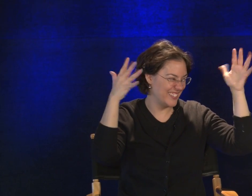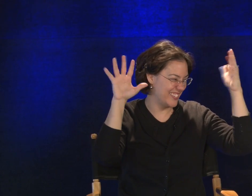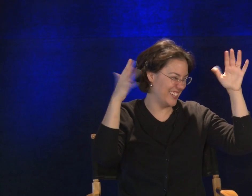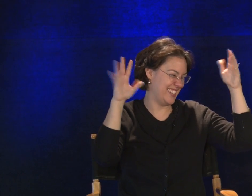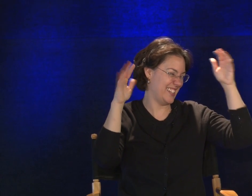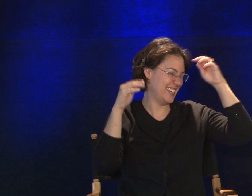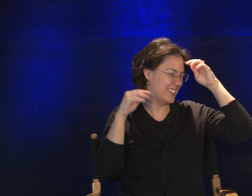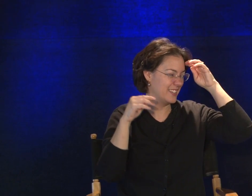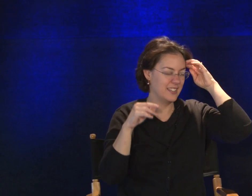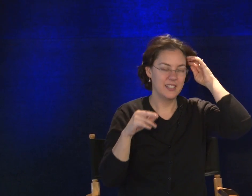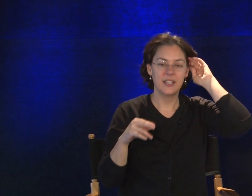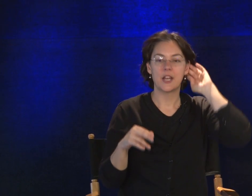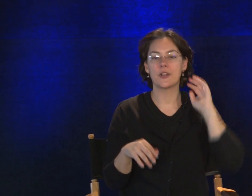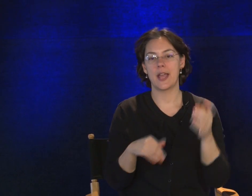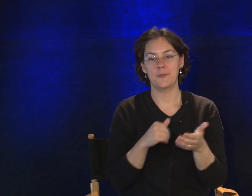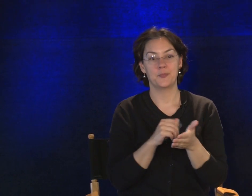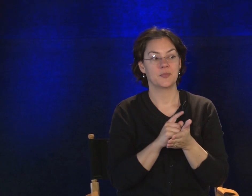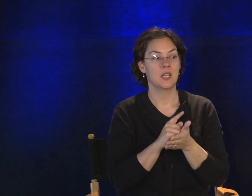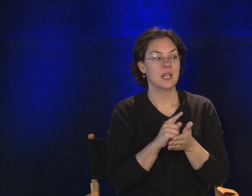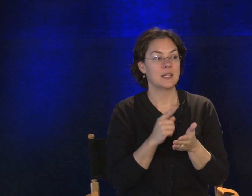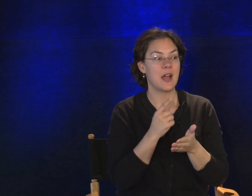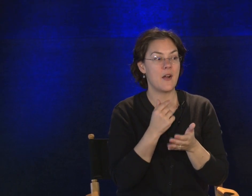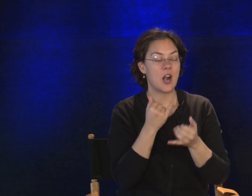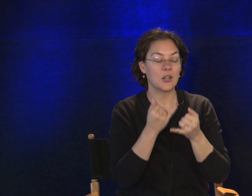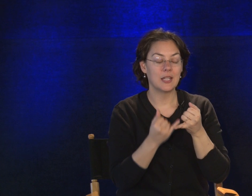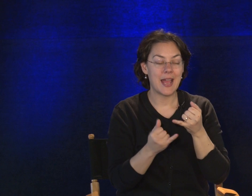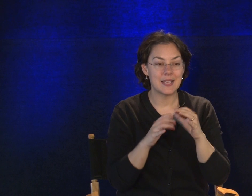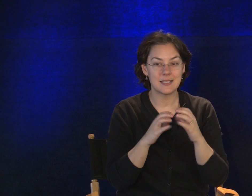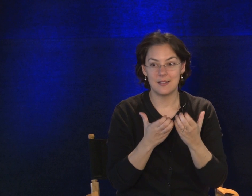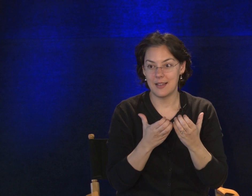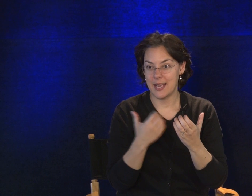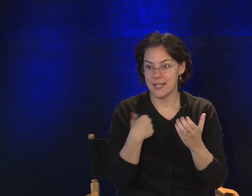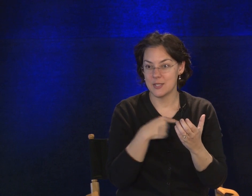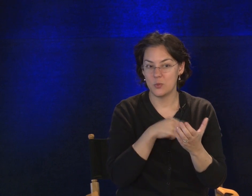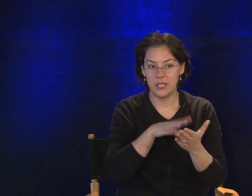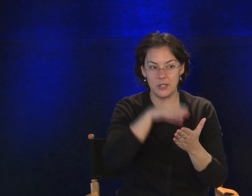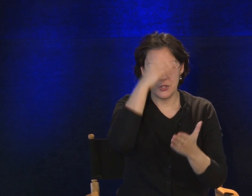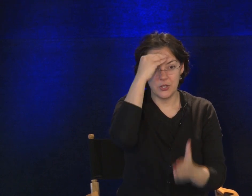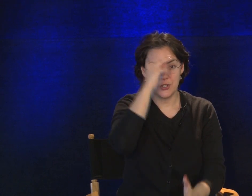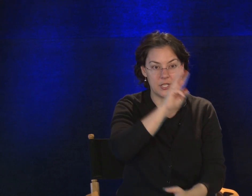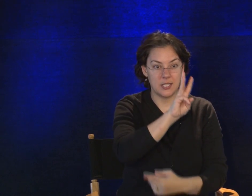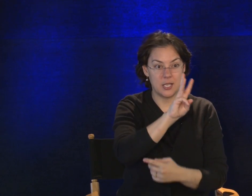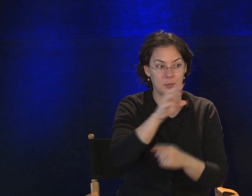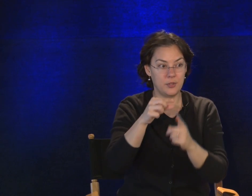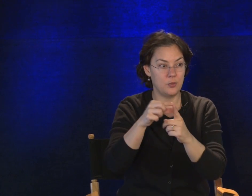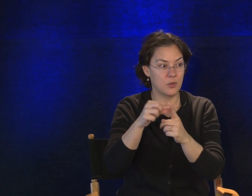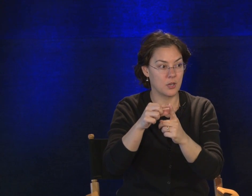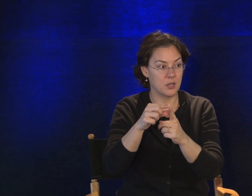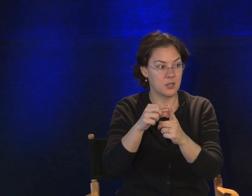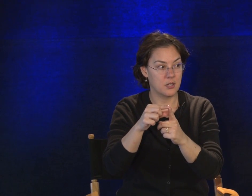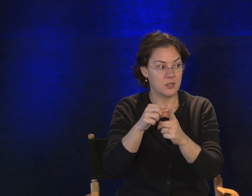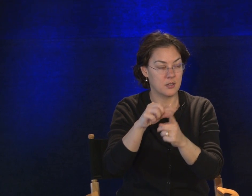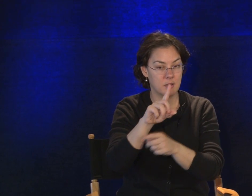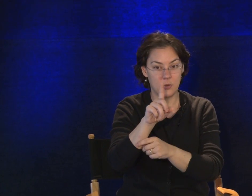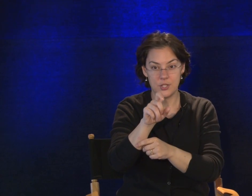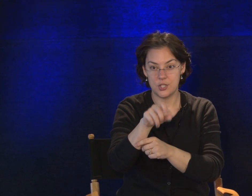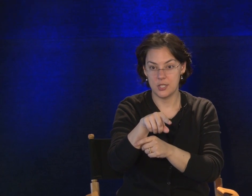Very good. Now, our last class, we learned a W word. Question.